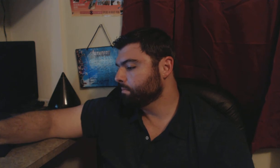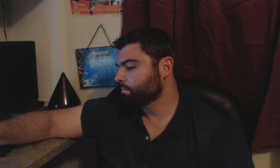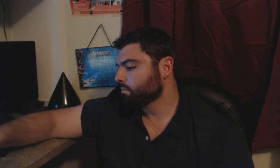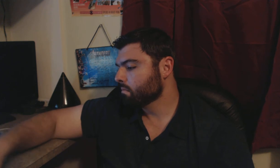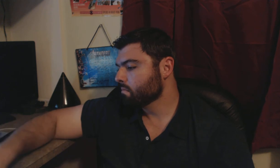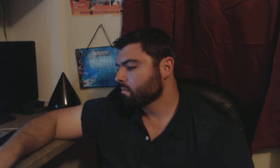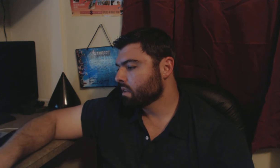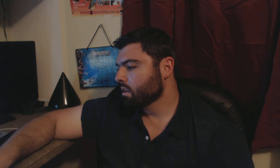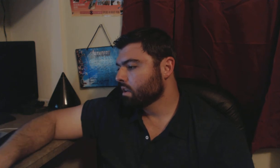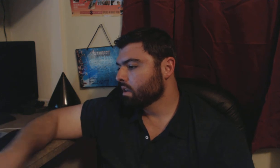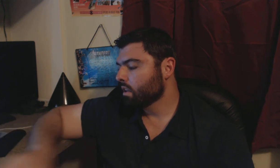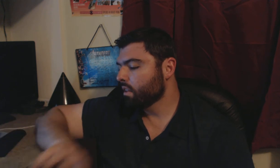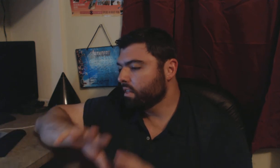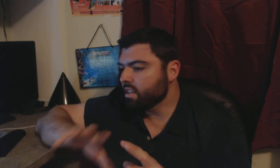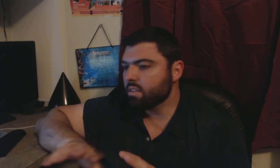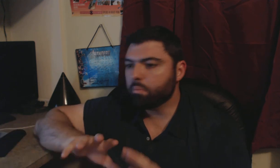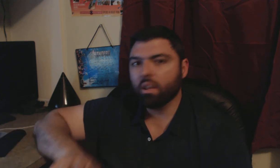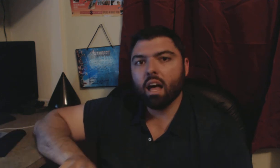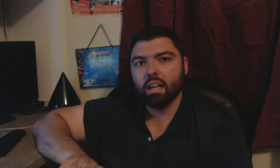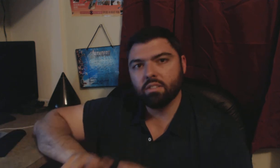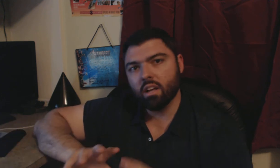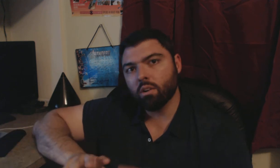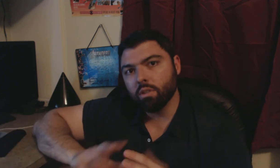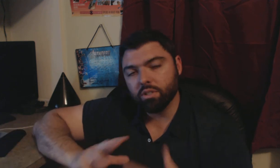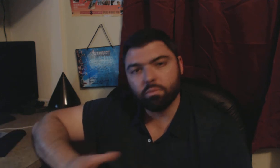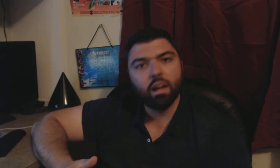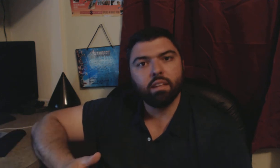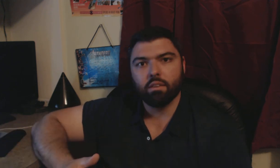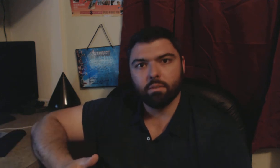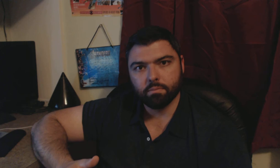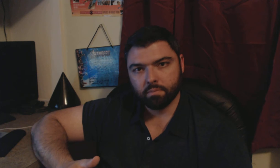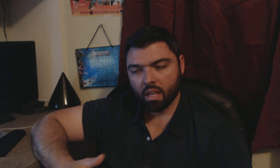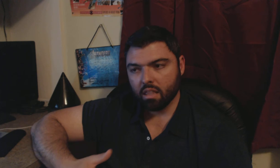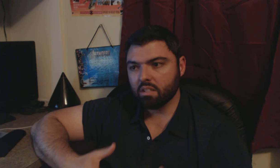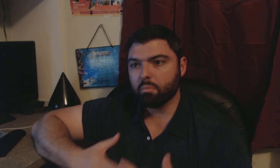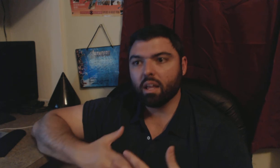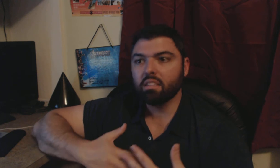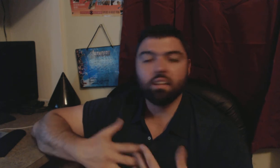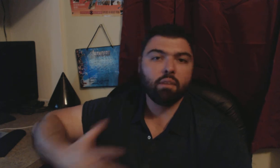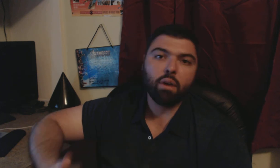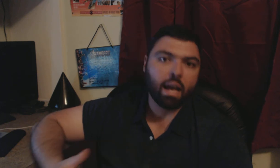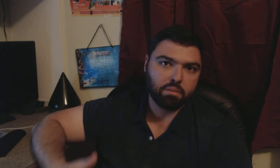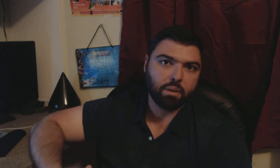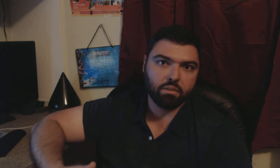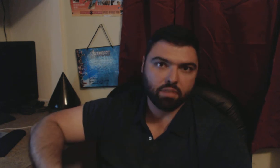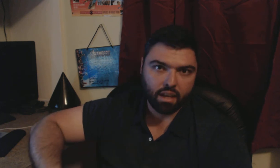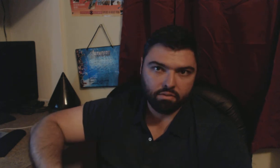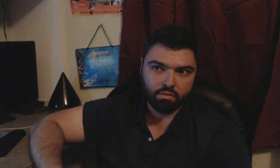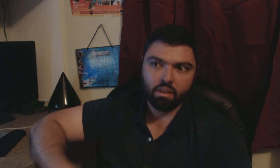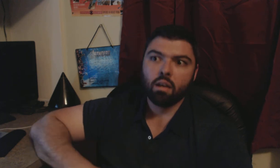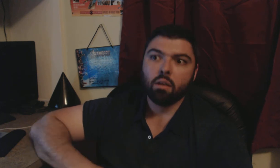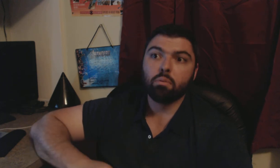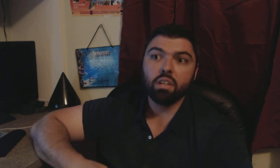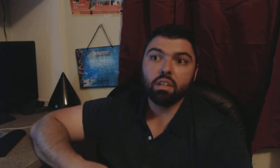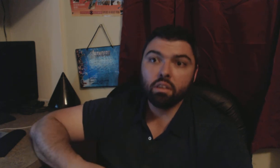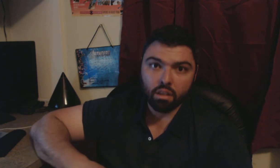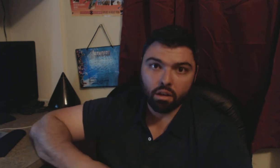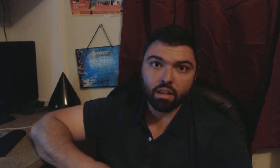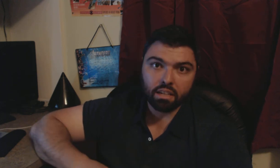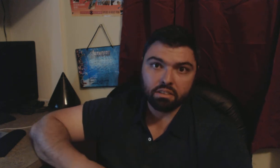this applies not only to writing this applies to every aspect of life particularly though like